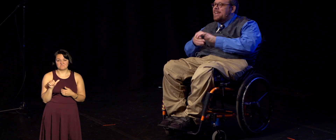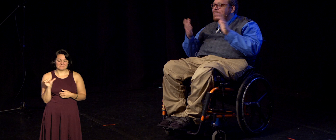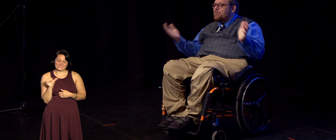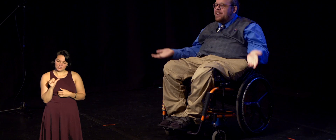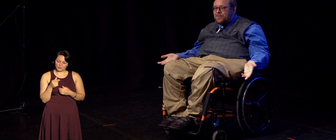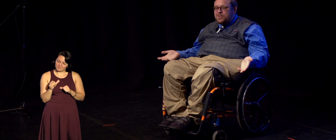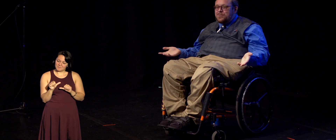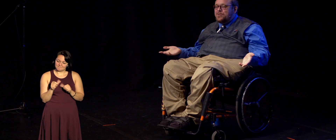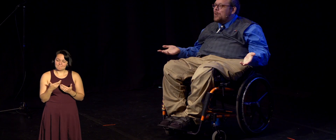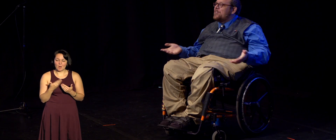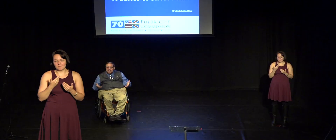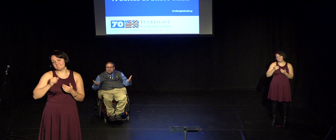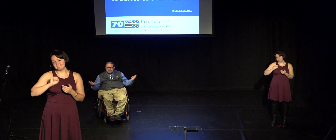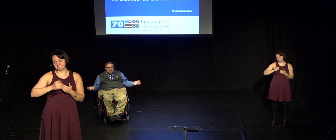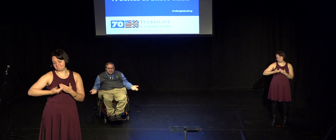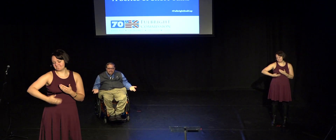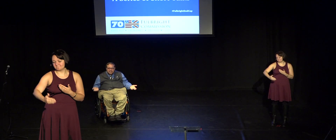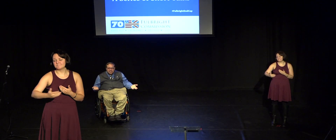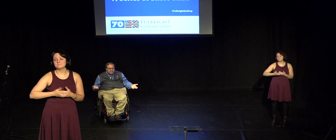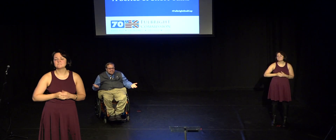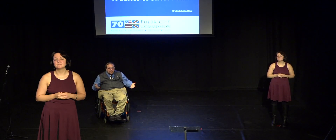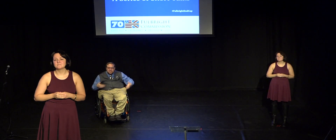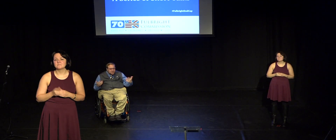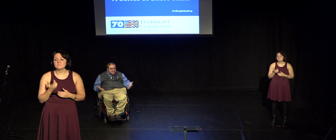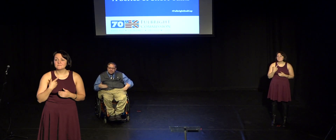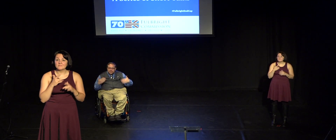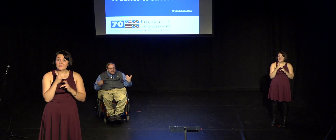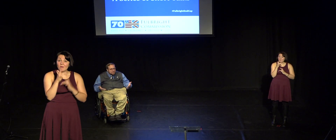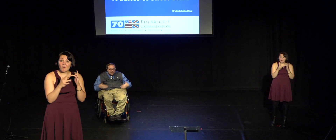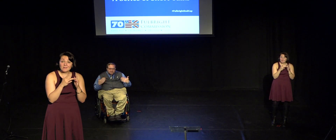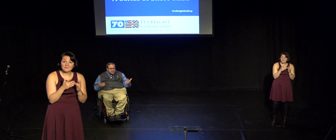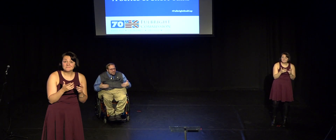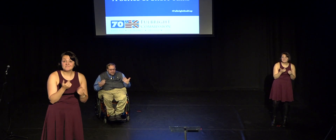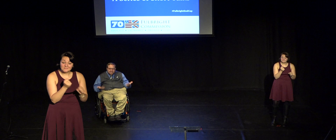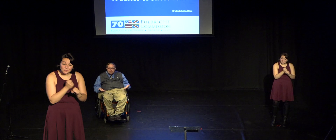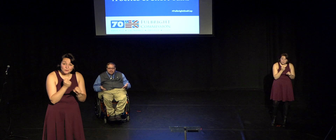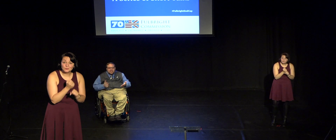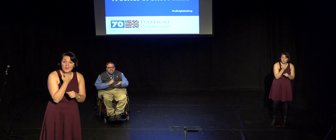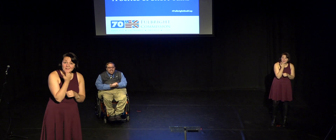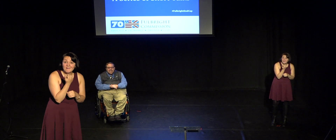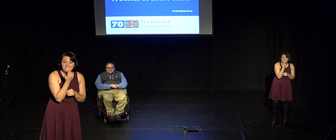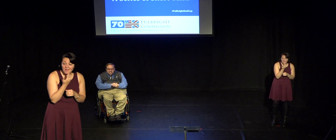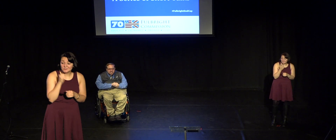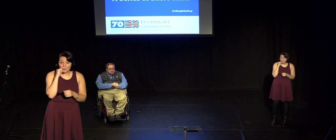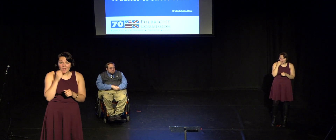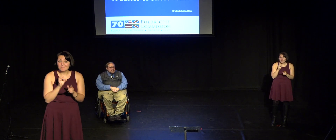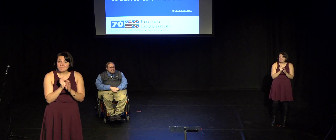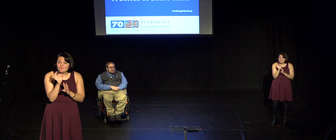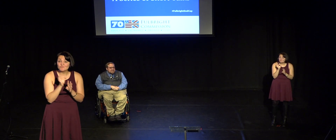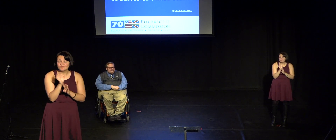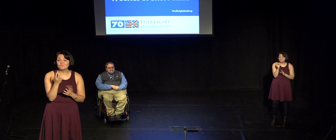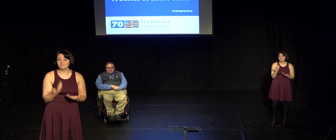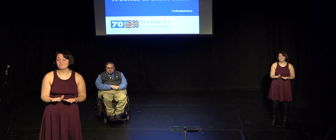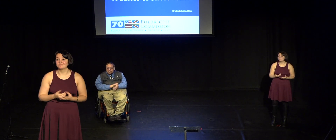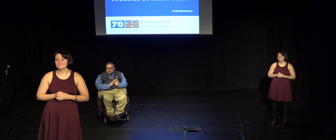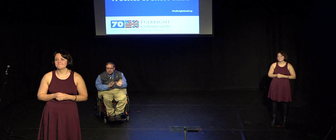And like everyone else who saw the narrative online, that if you do it enough, you're going to get better. If you do it enough, you're going to get better. And I'll tell you a little bit about the